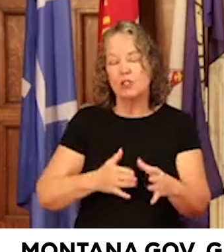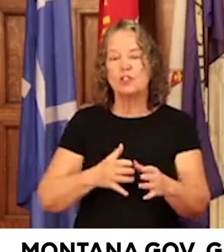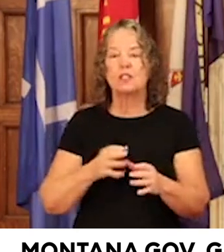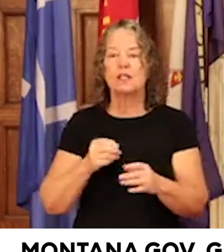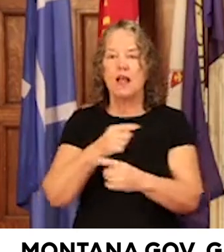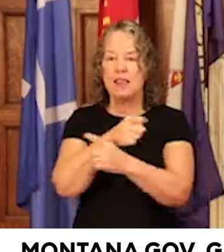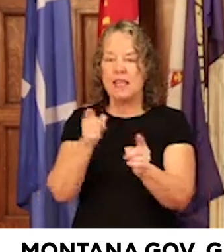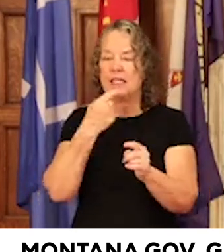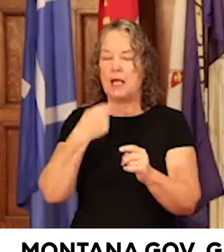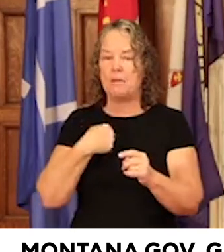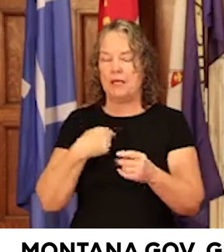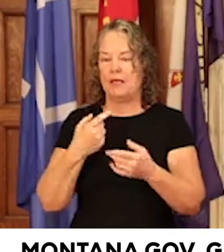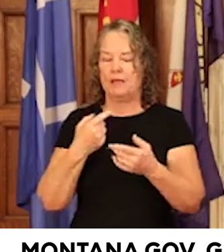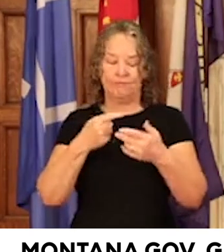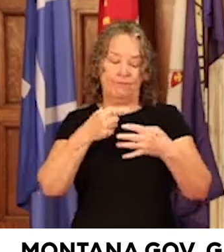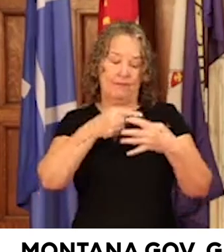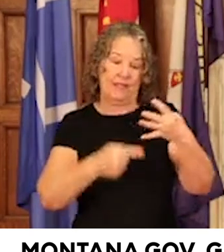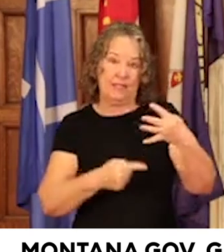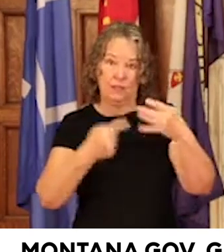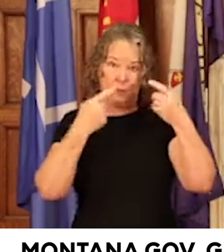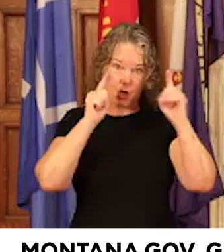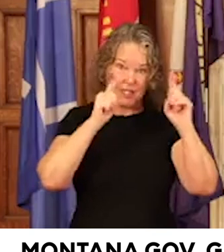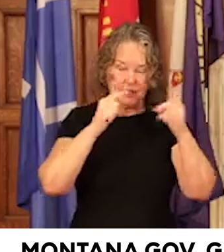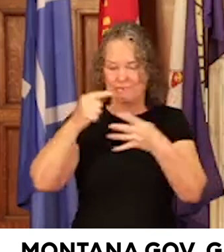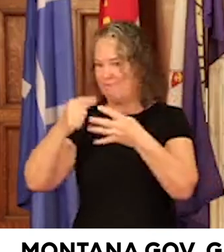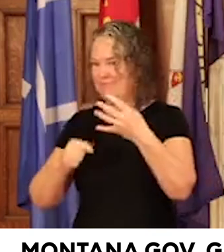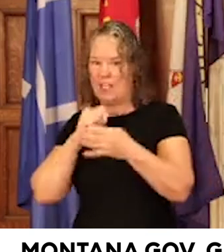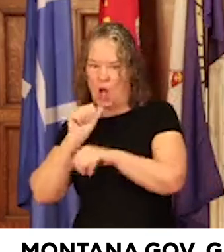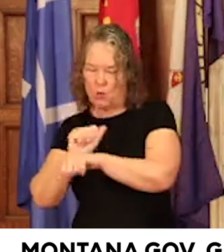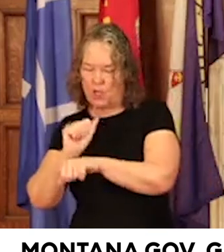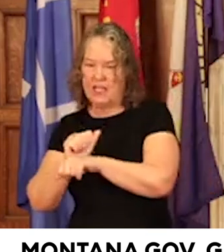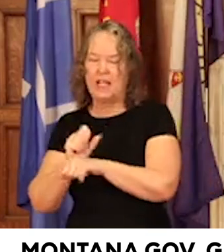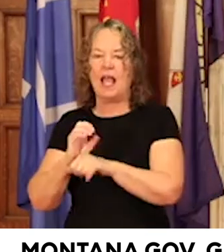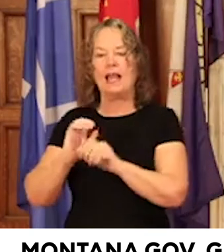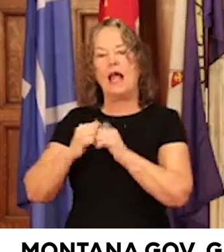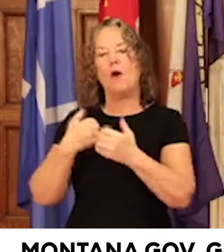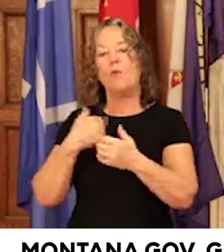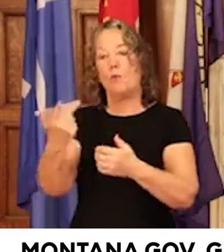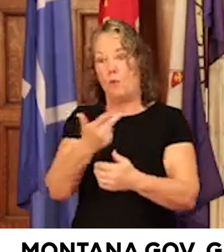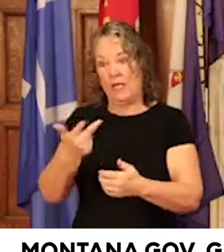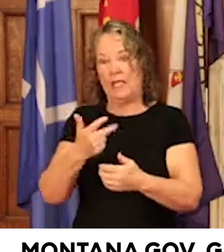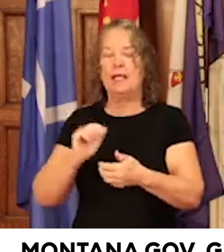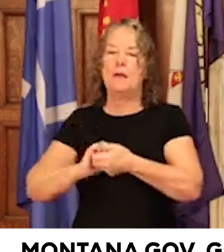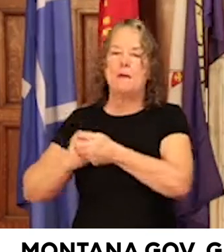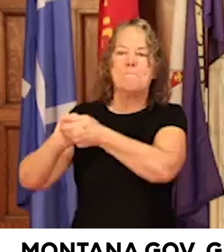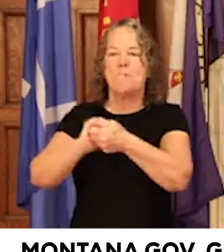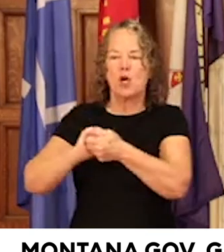told me what's working and what's not, and how we can partner to make our communities safer and stronger.